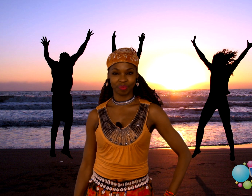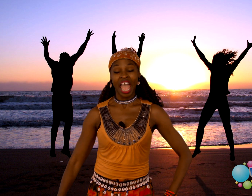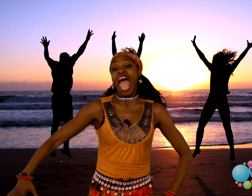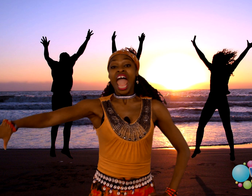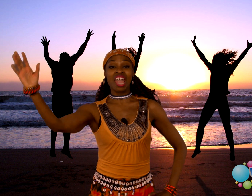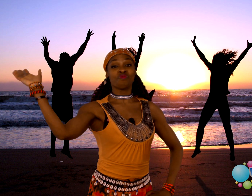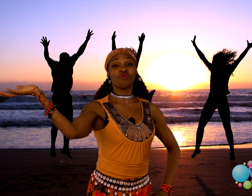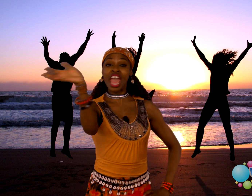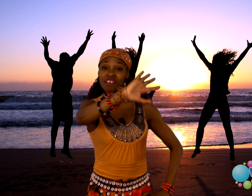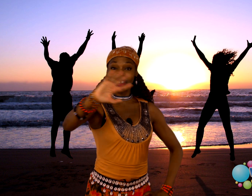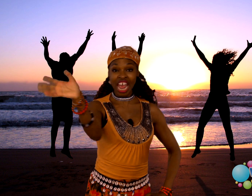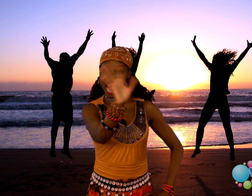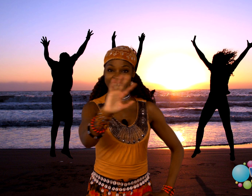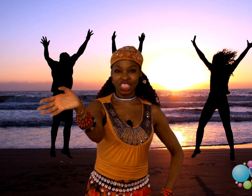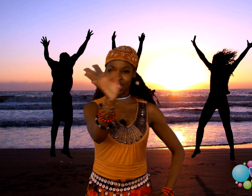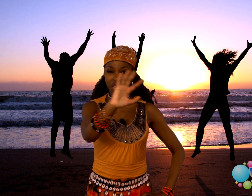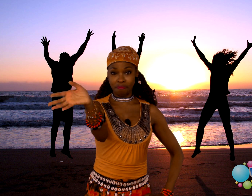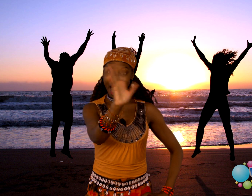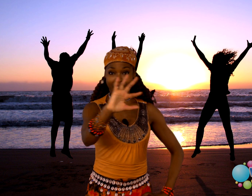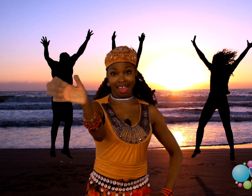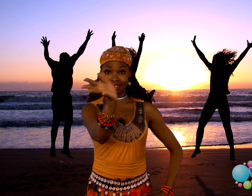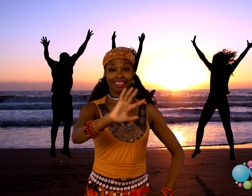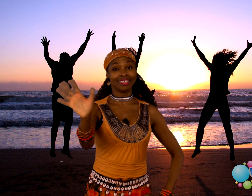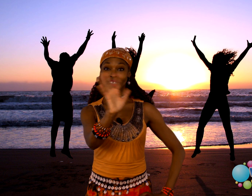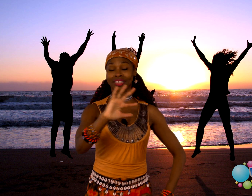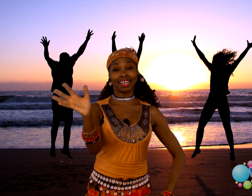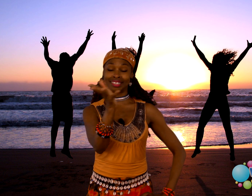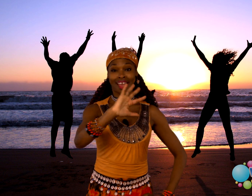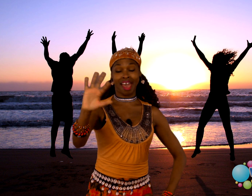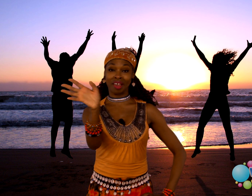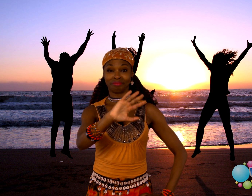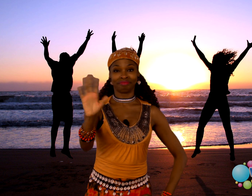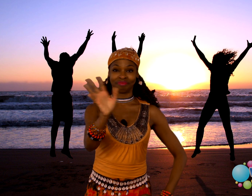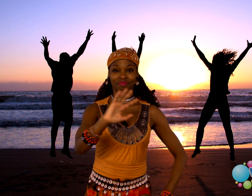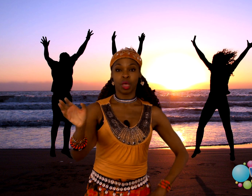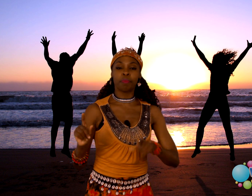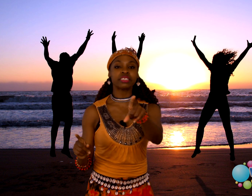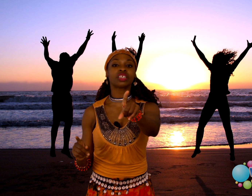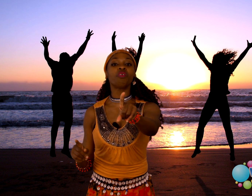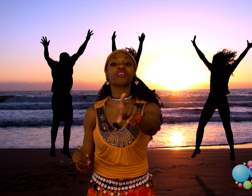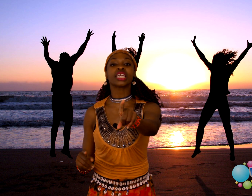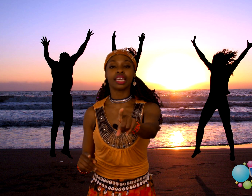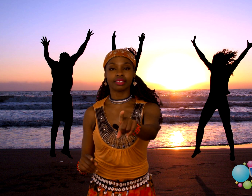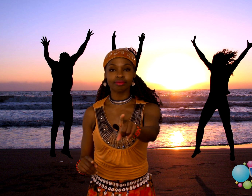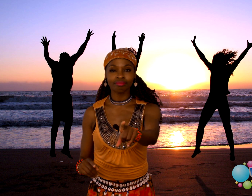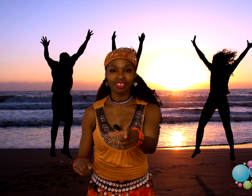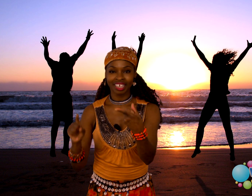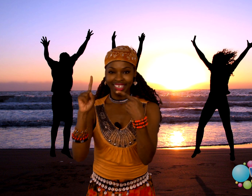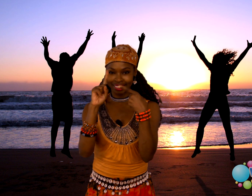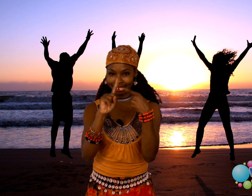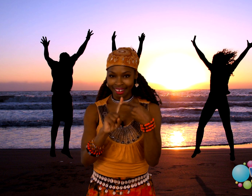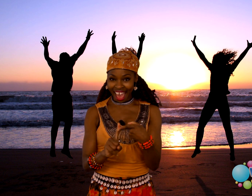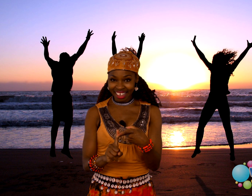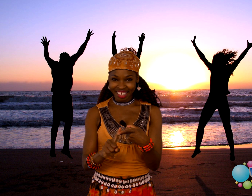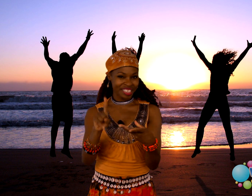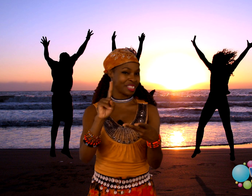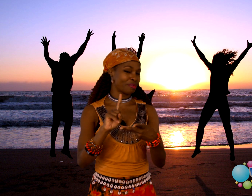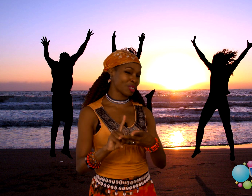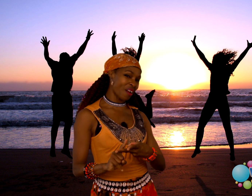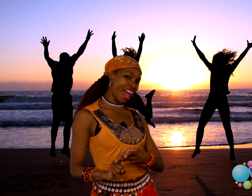And wave your hands goodbye until next time. But don't forget to like, subscribe,